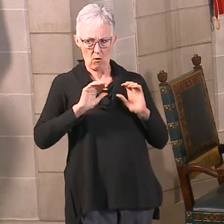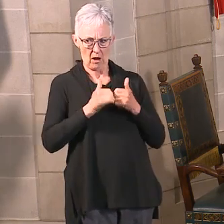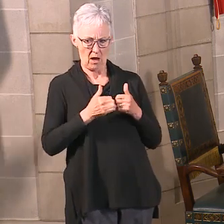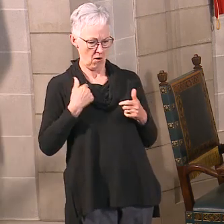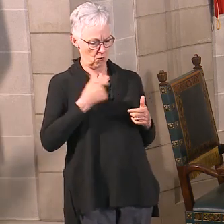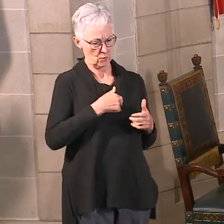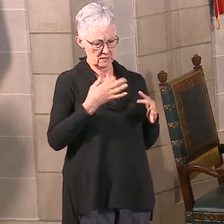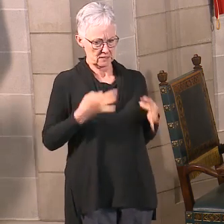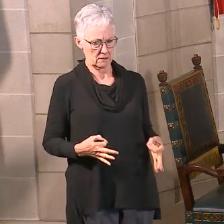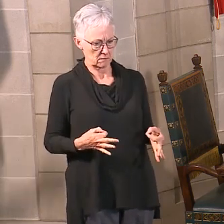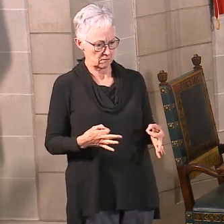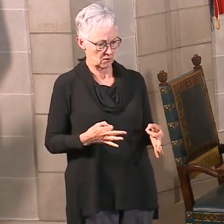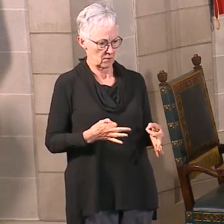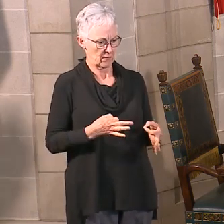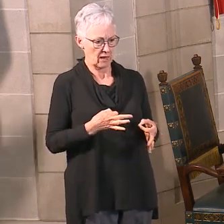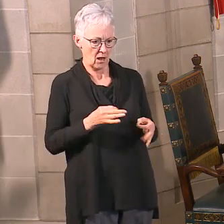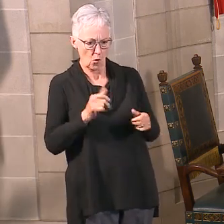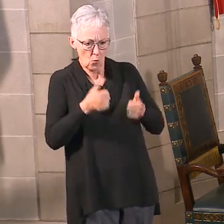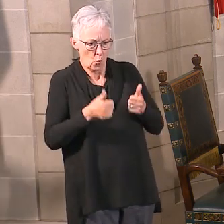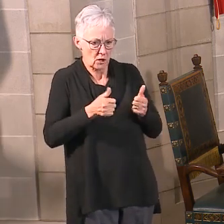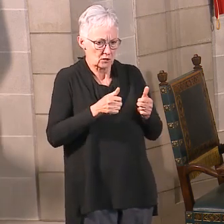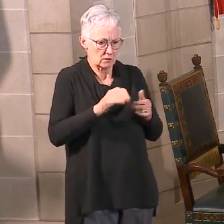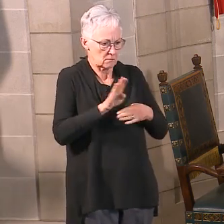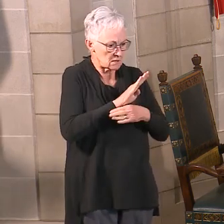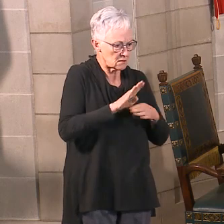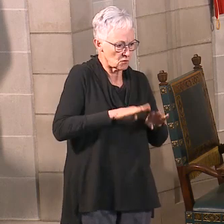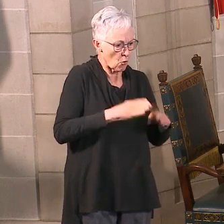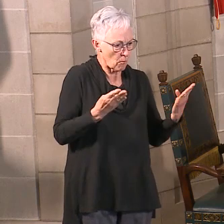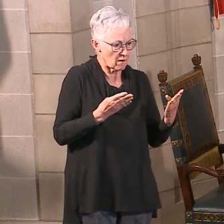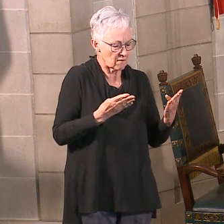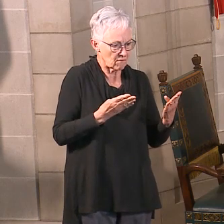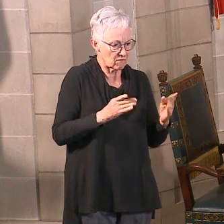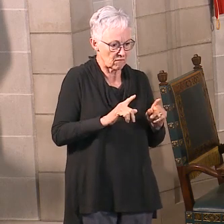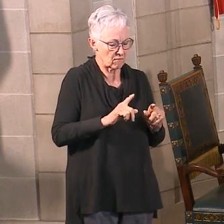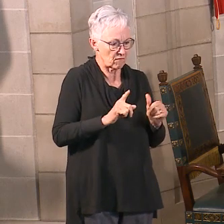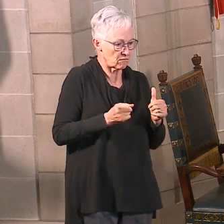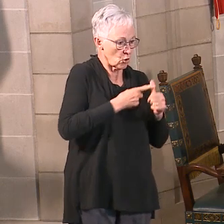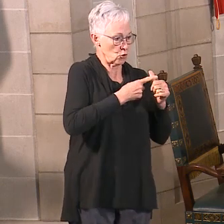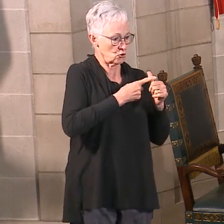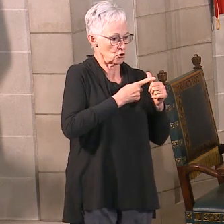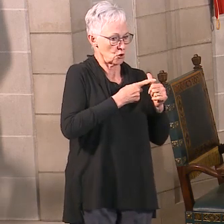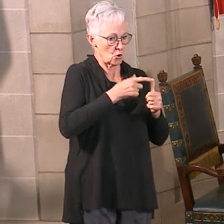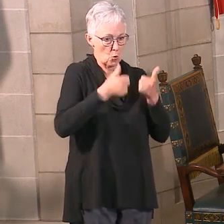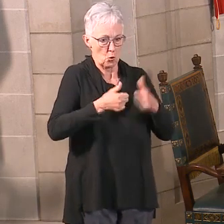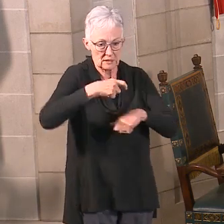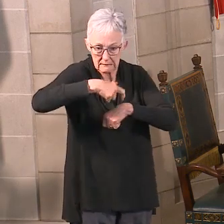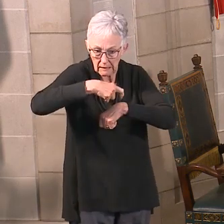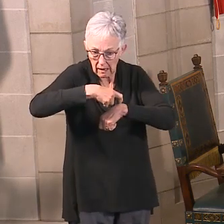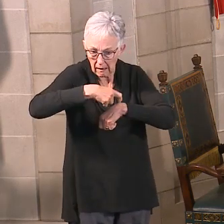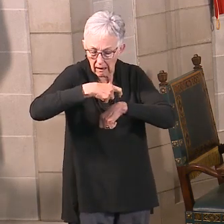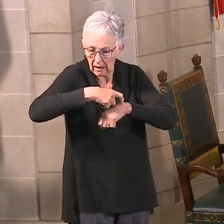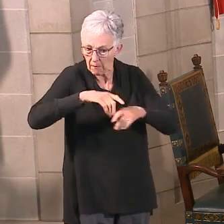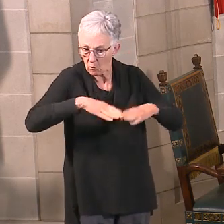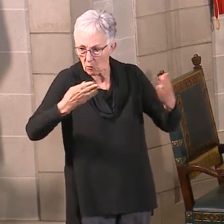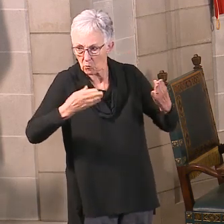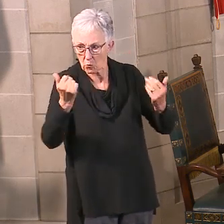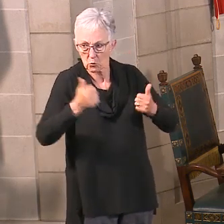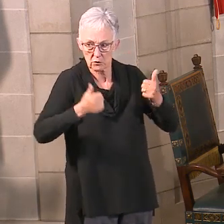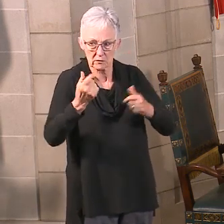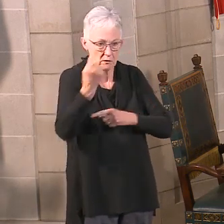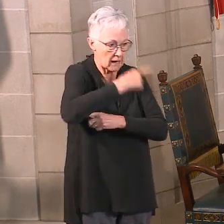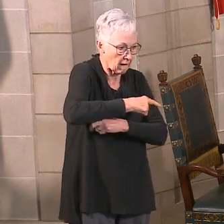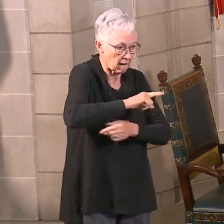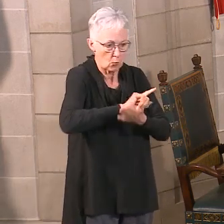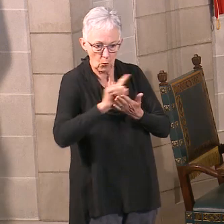that is something that works for everybody. So we're going to be taking a look at what the President has put out and using that feedback